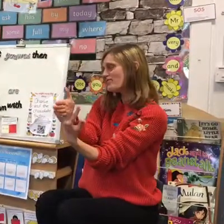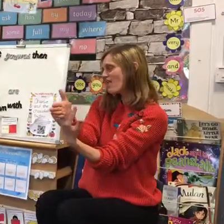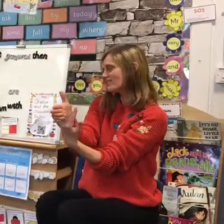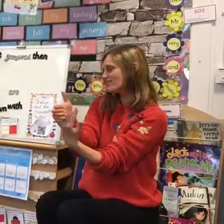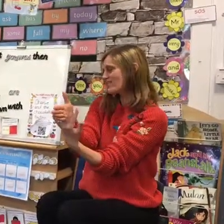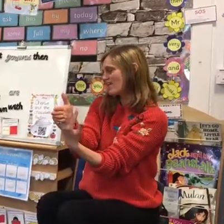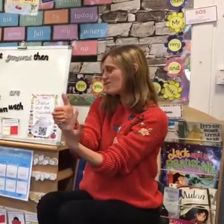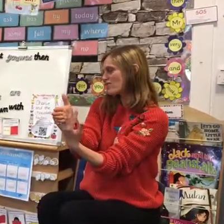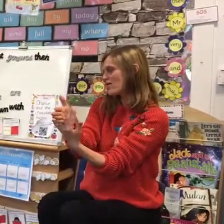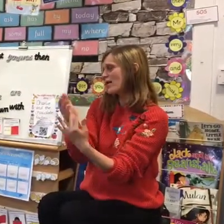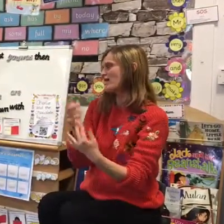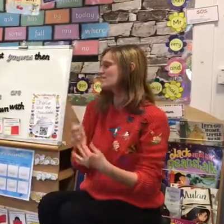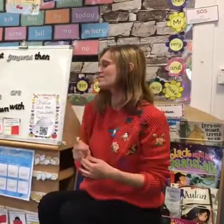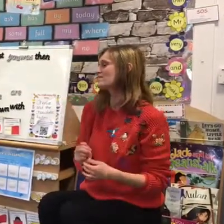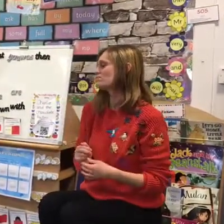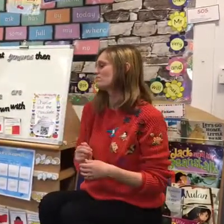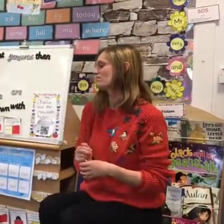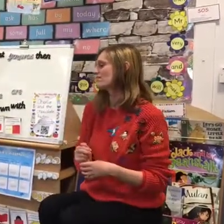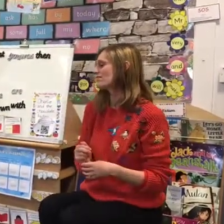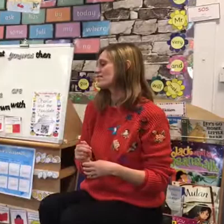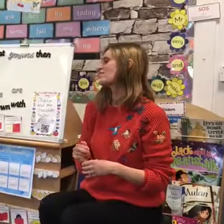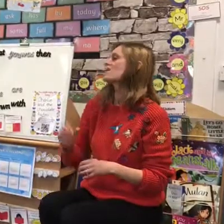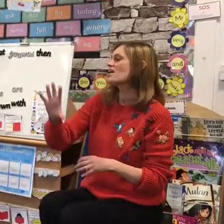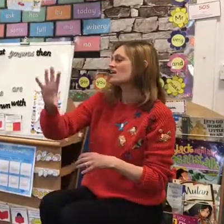no, we've got to go through it.